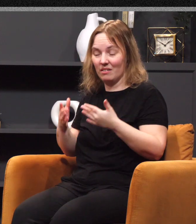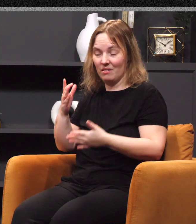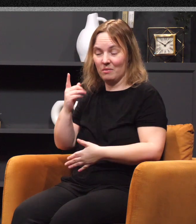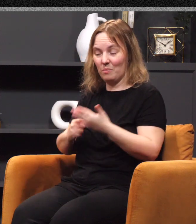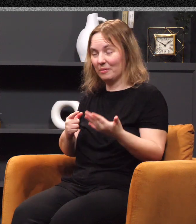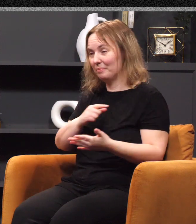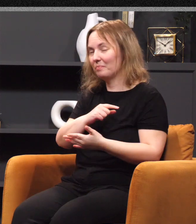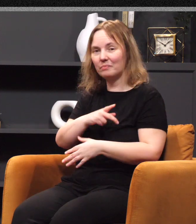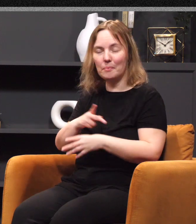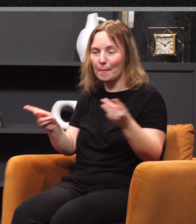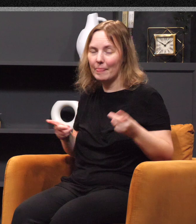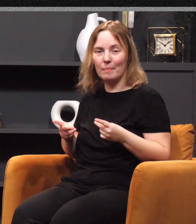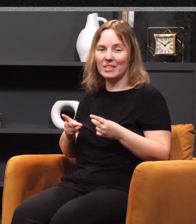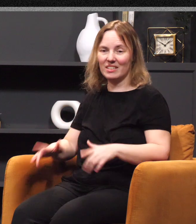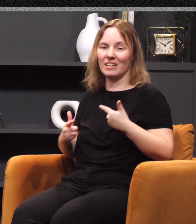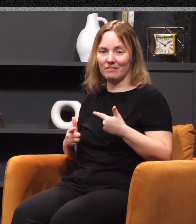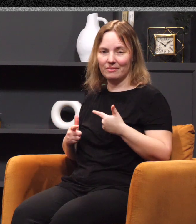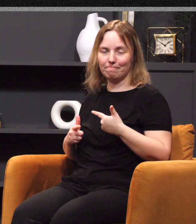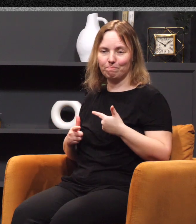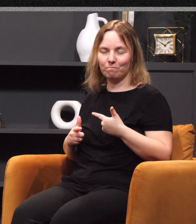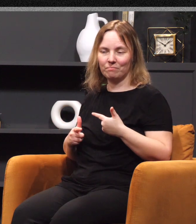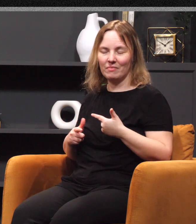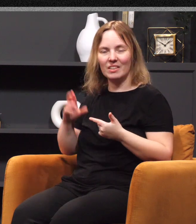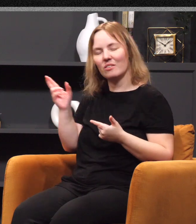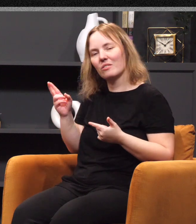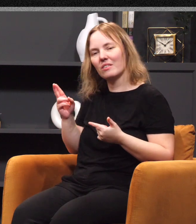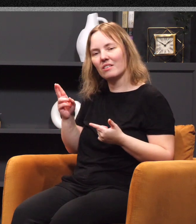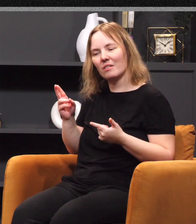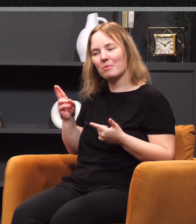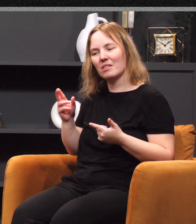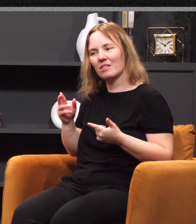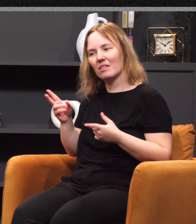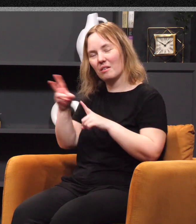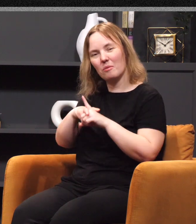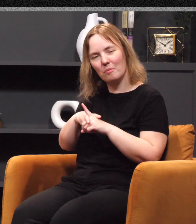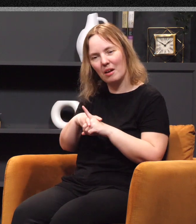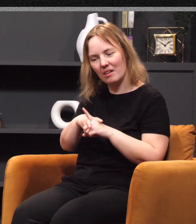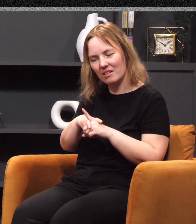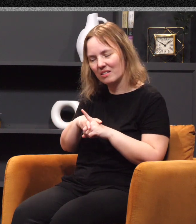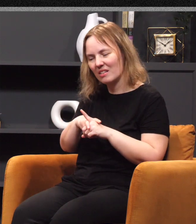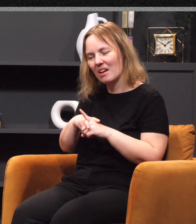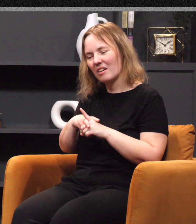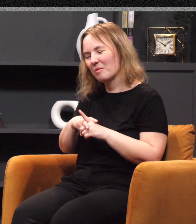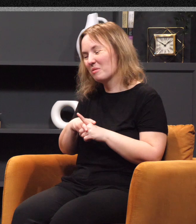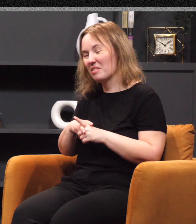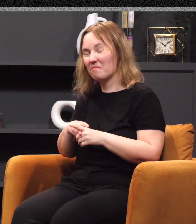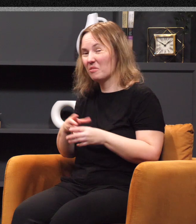can be your relationships. It can be your finances. It can be your ministry. It can be revival. Whatever it may be, whenever you come to the